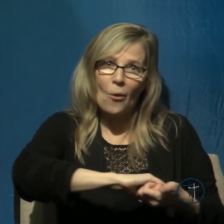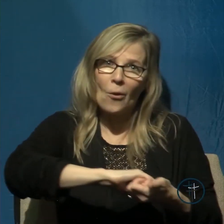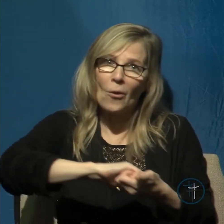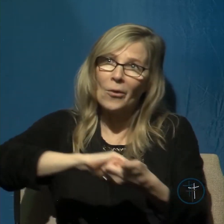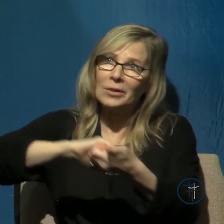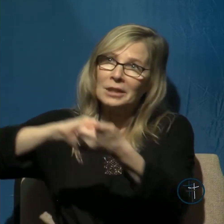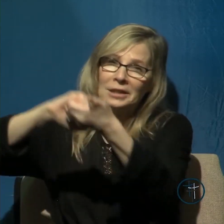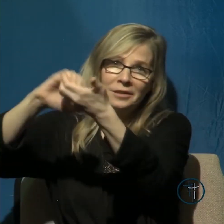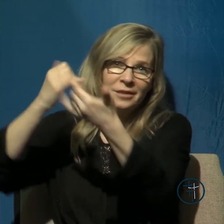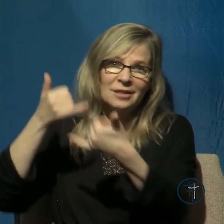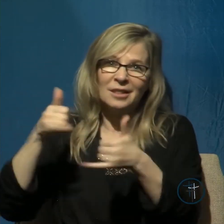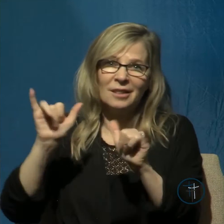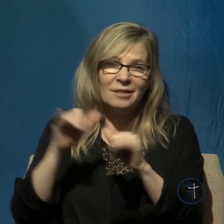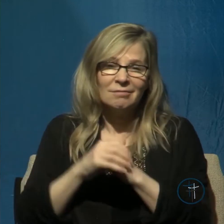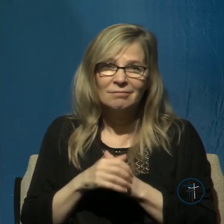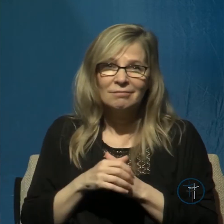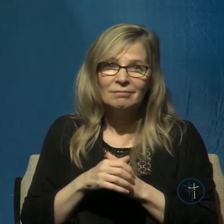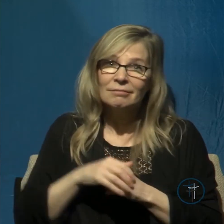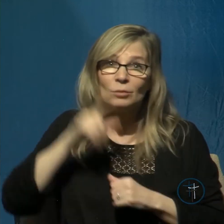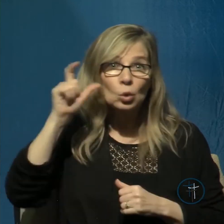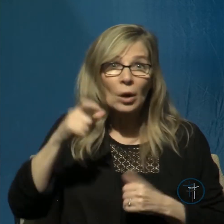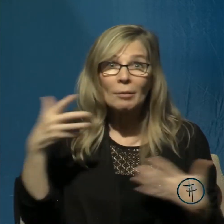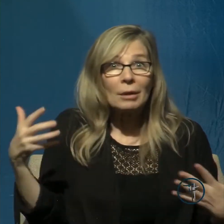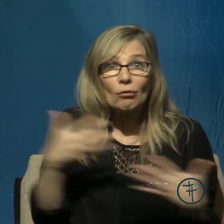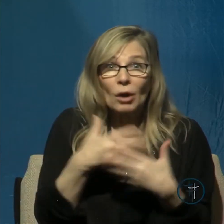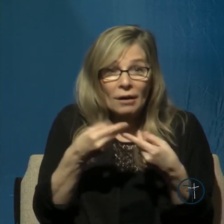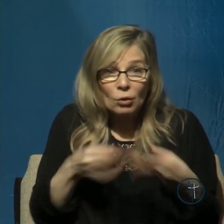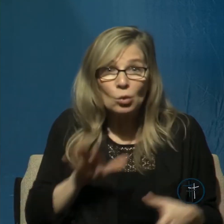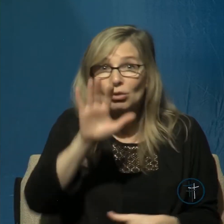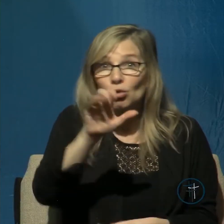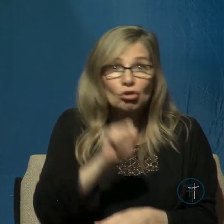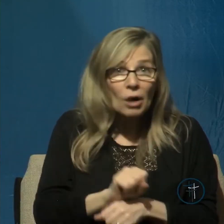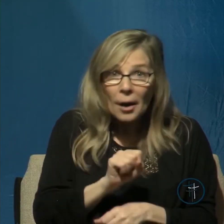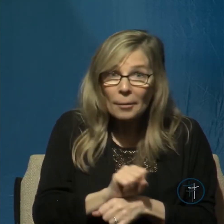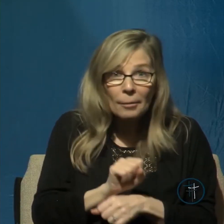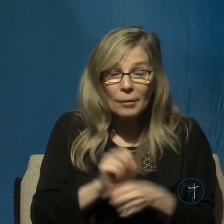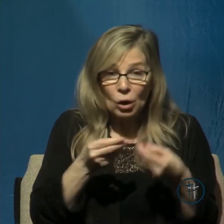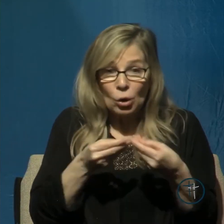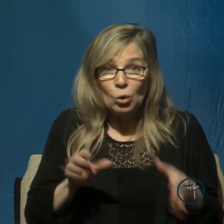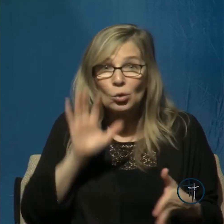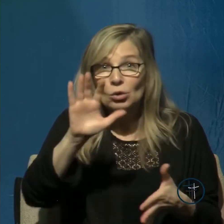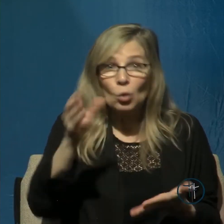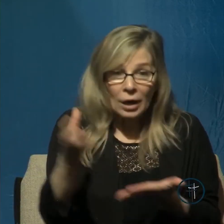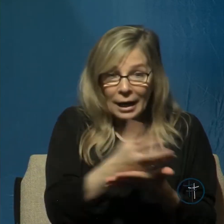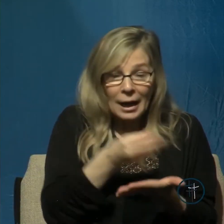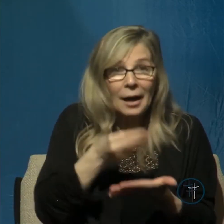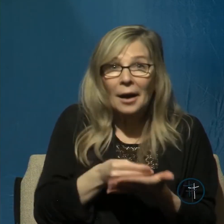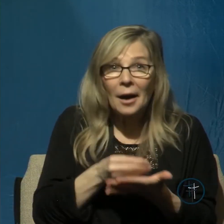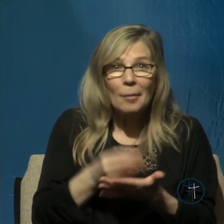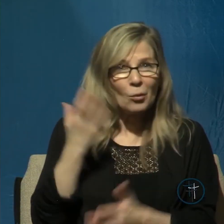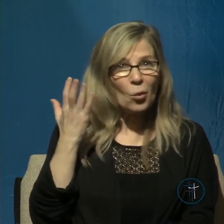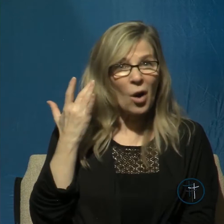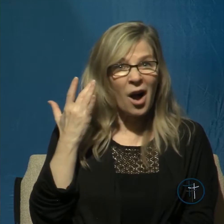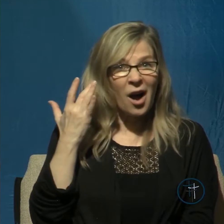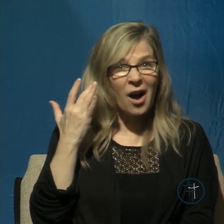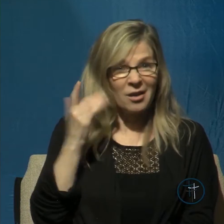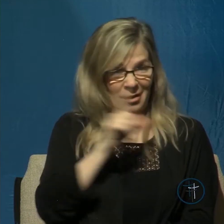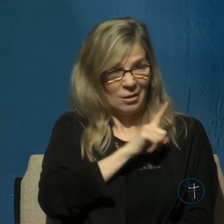You don't need to be afraid of losing your job, losing your source of income because the Lord who's still on the